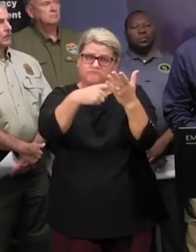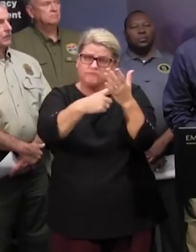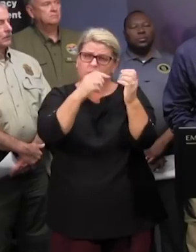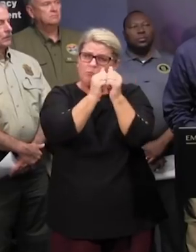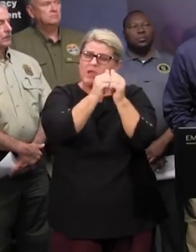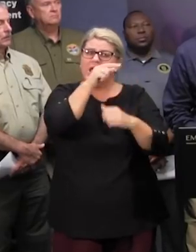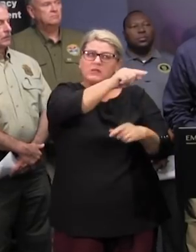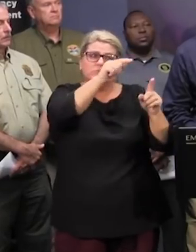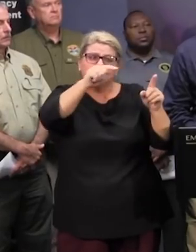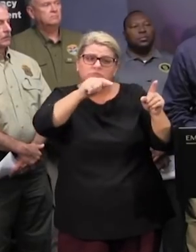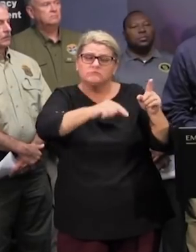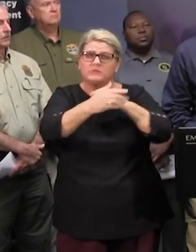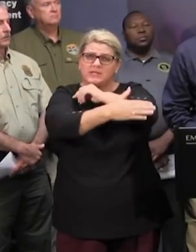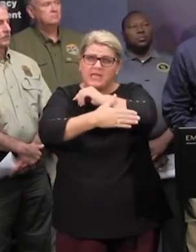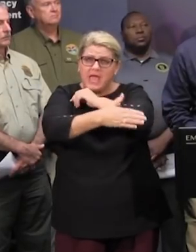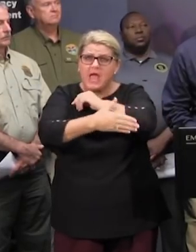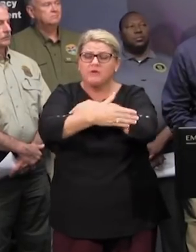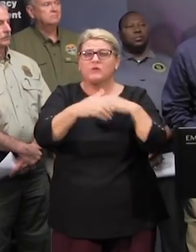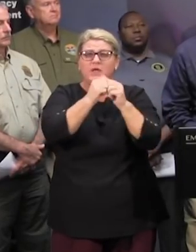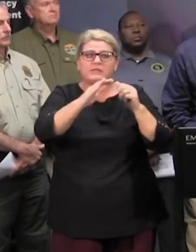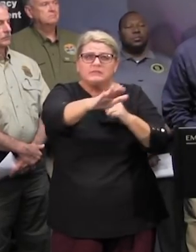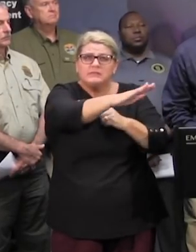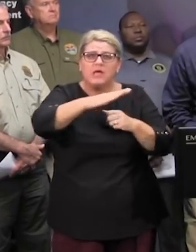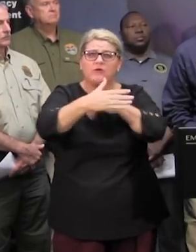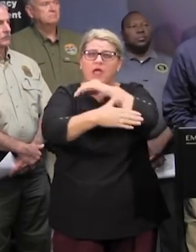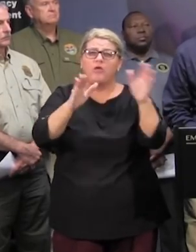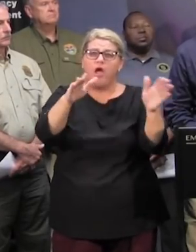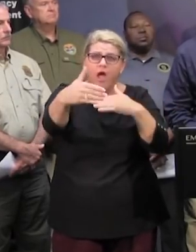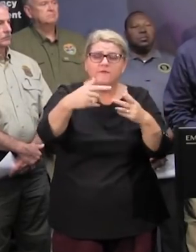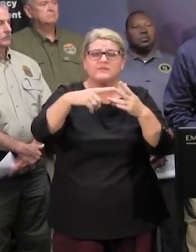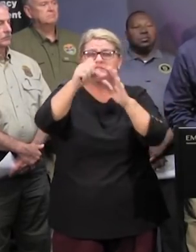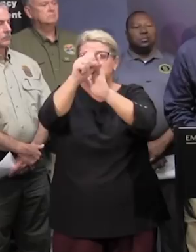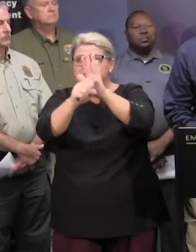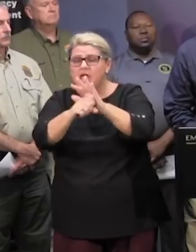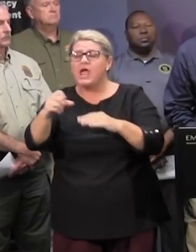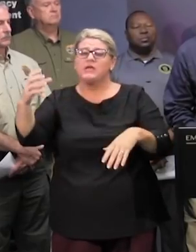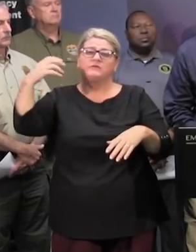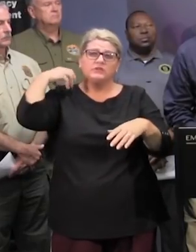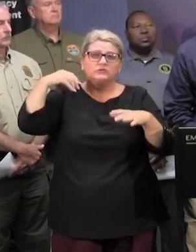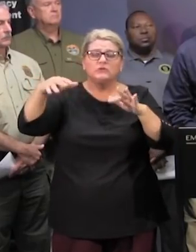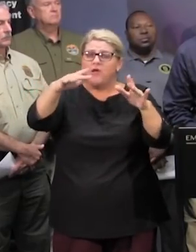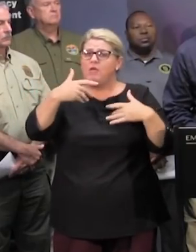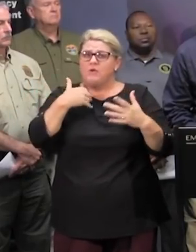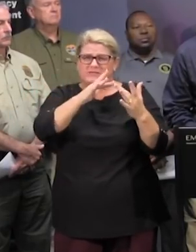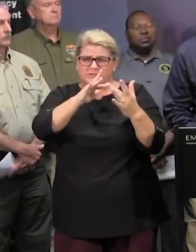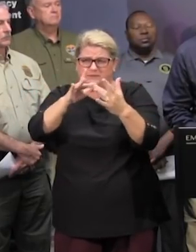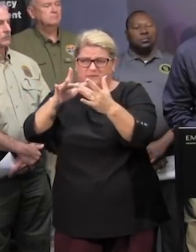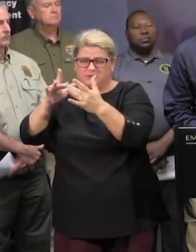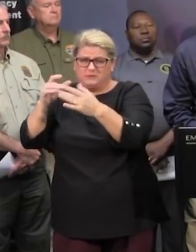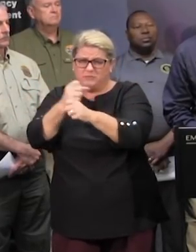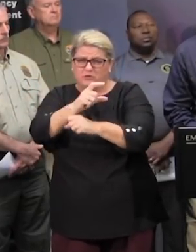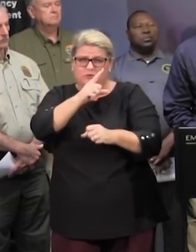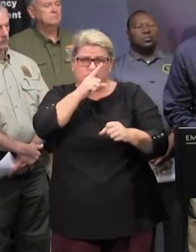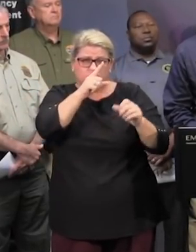constant communication with the state officials the county officers municipal officers and the emergency personnel